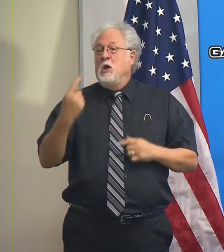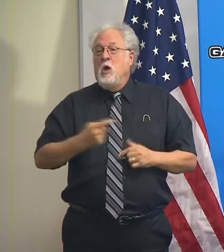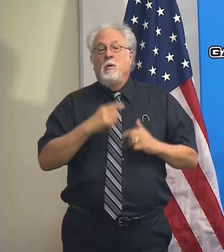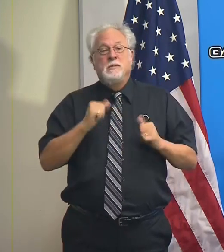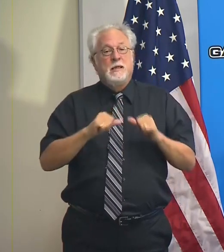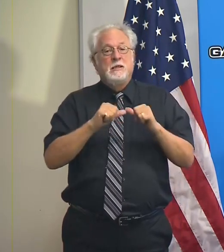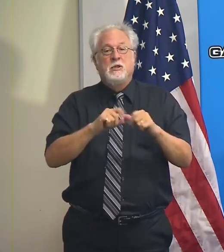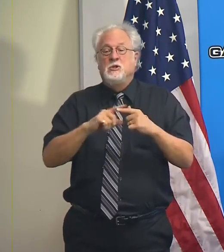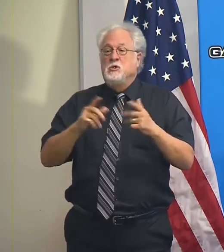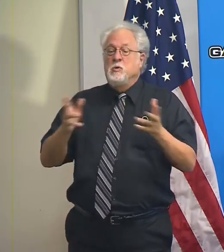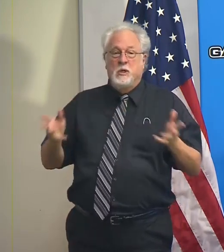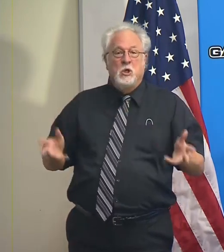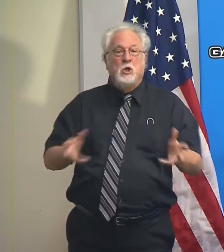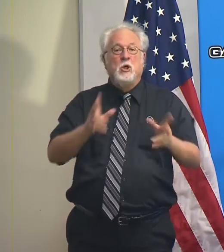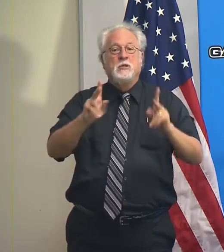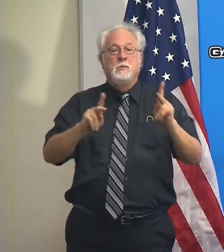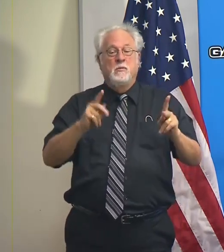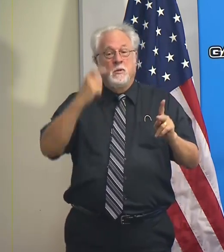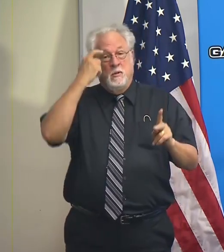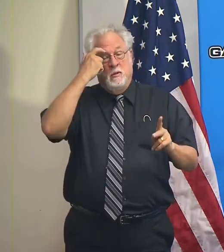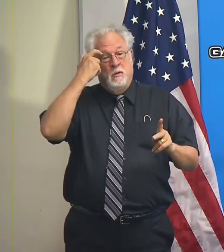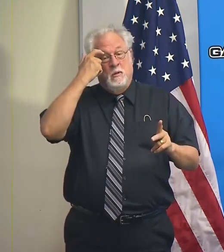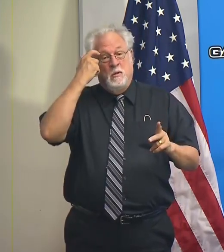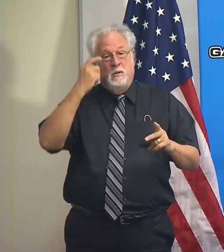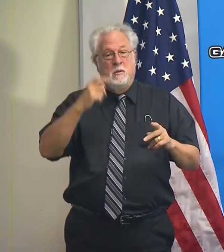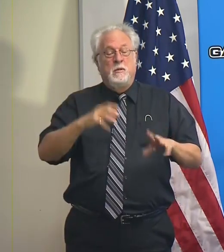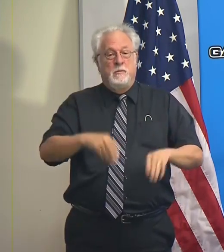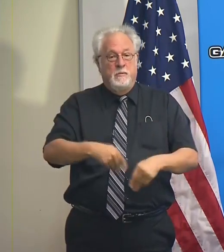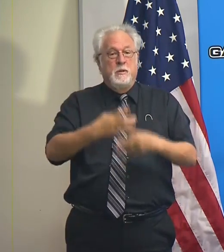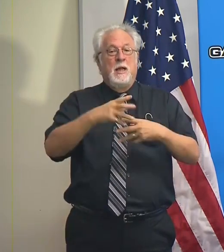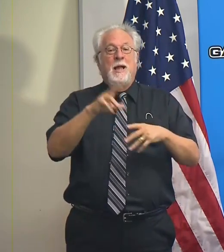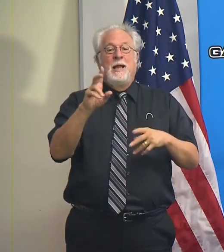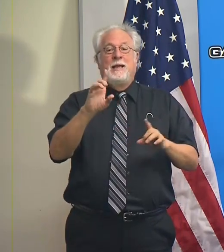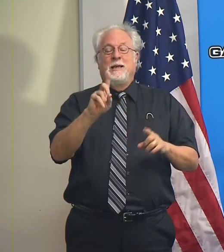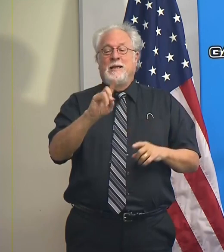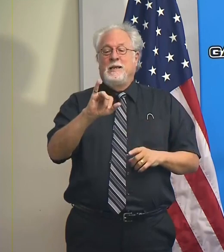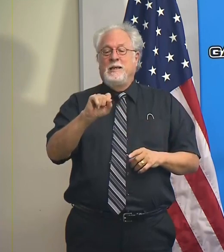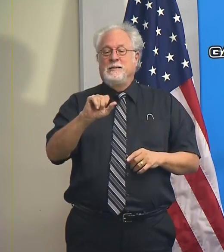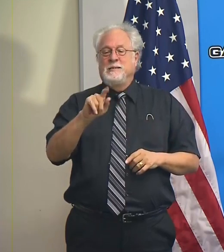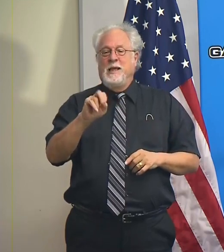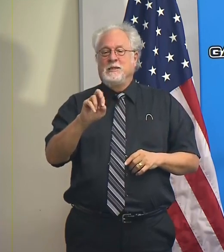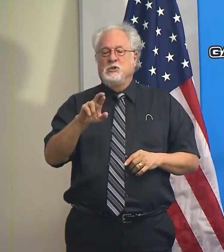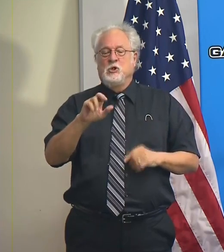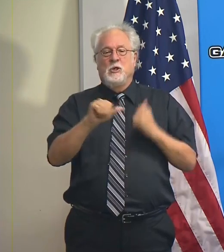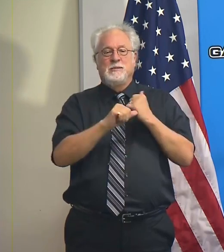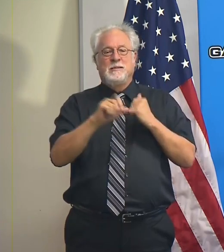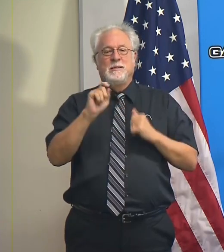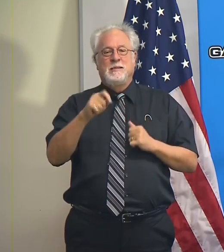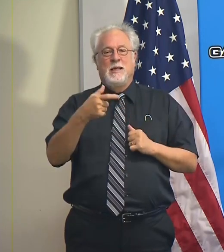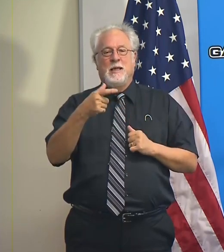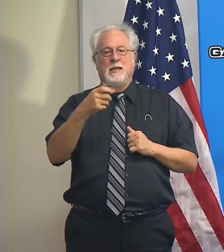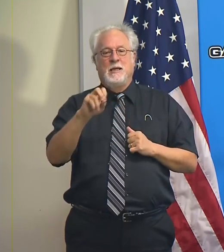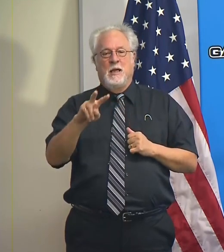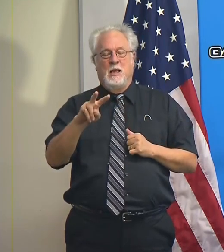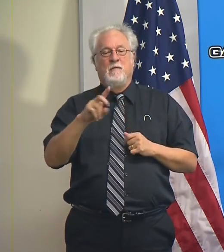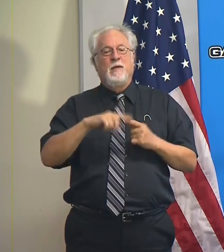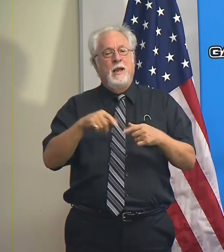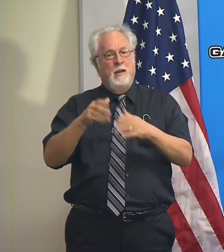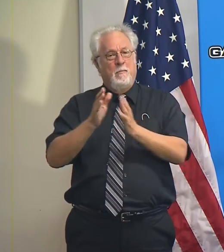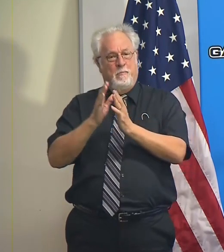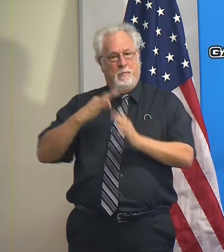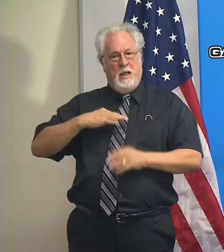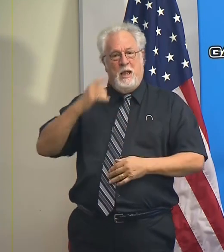we continue to encourage people to go to disasterassistance.gov and apply for FEMA assistance.